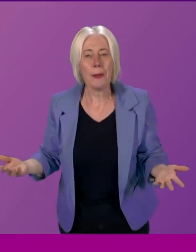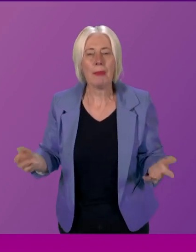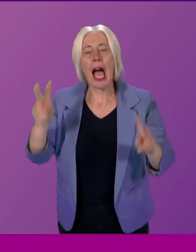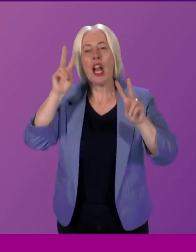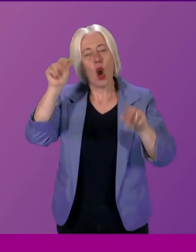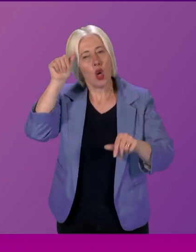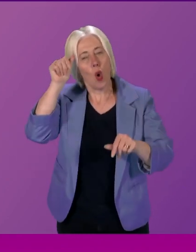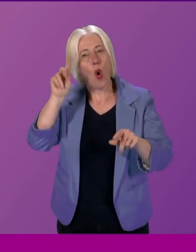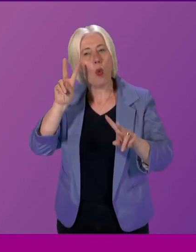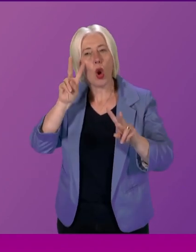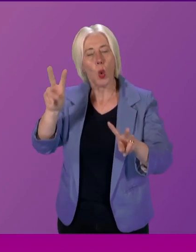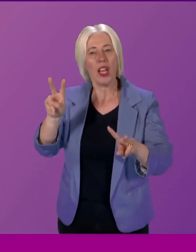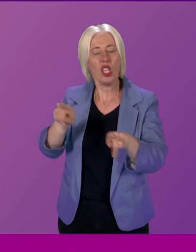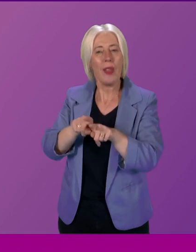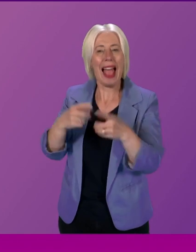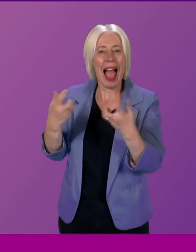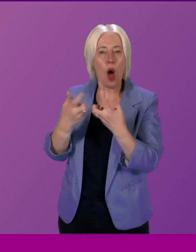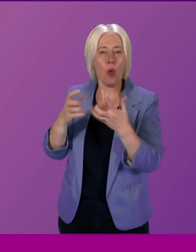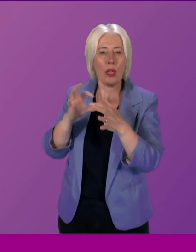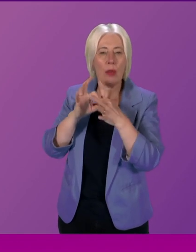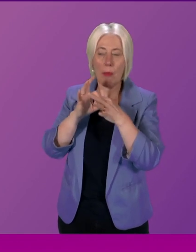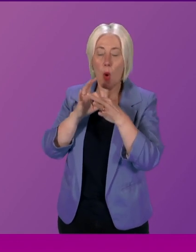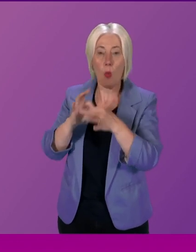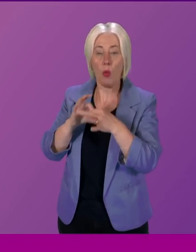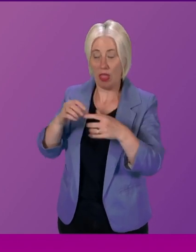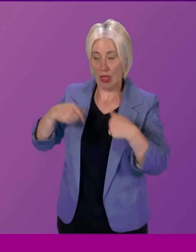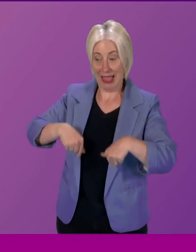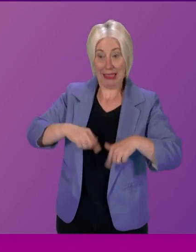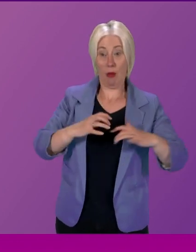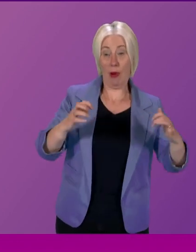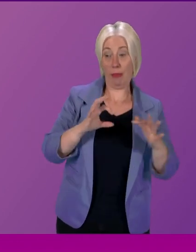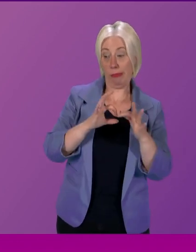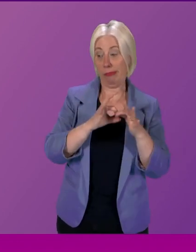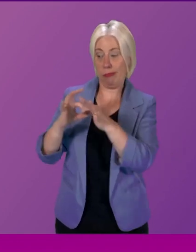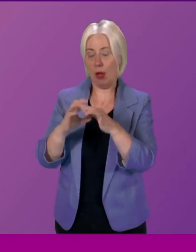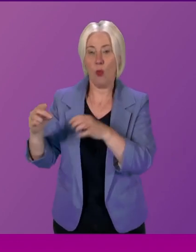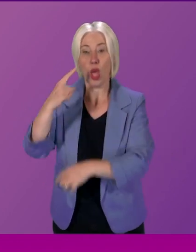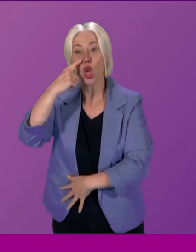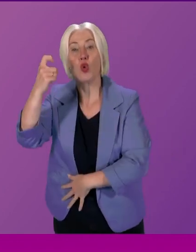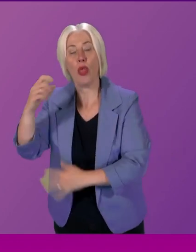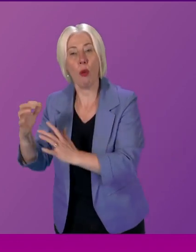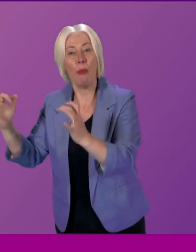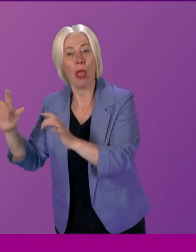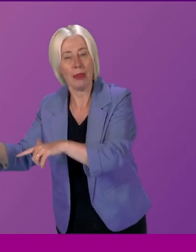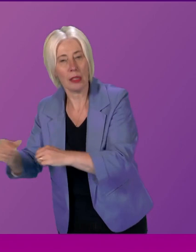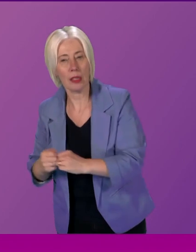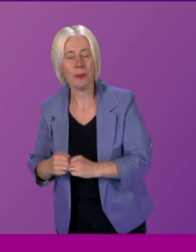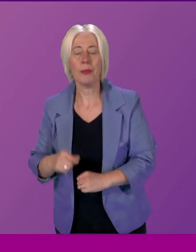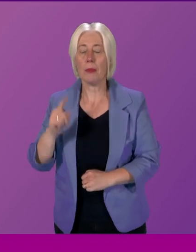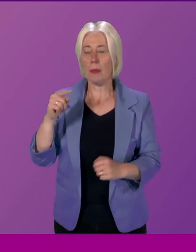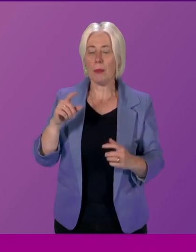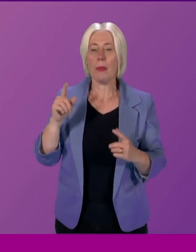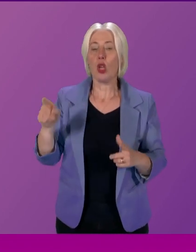how we work more closely with the youth parliament, for example. But again, back to that leadership point